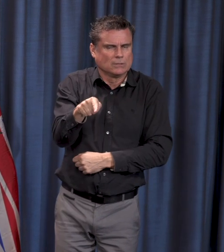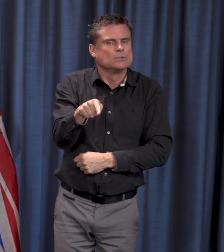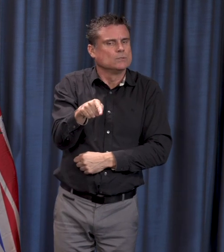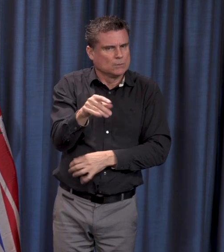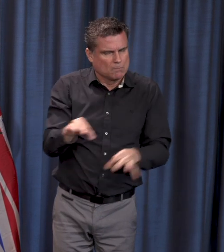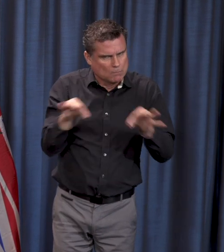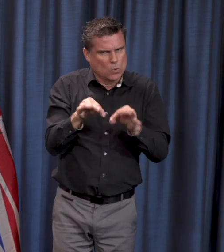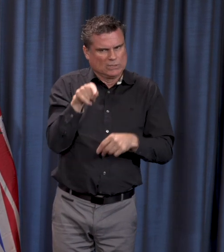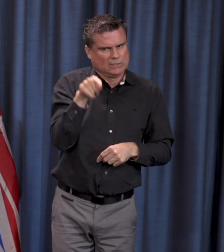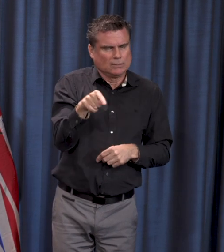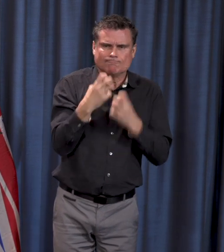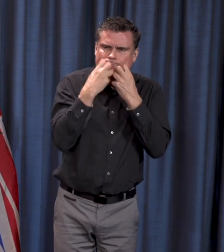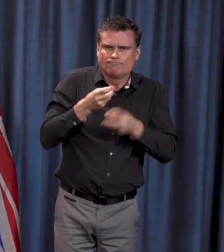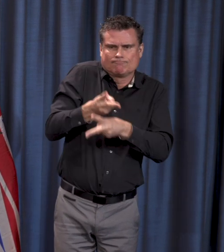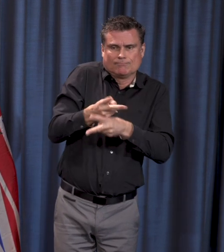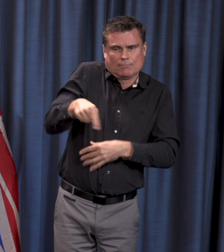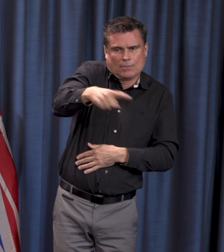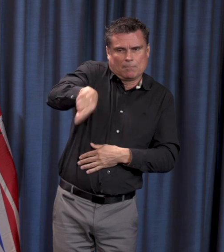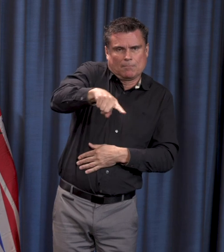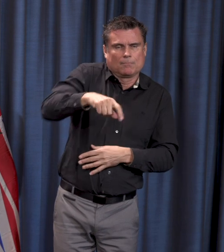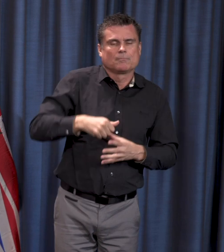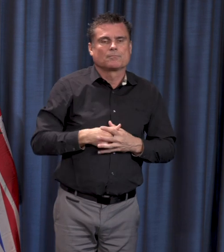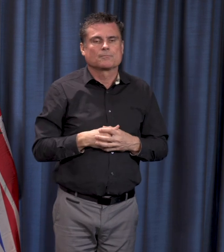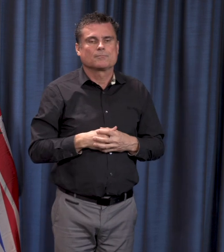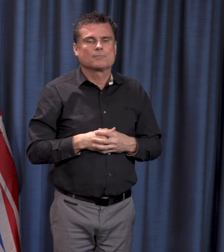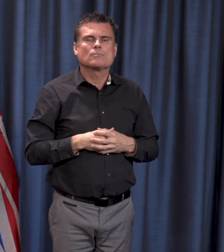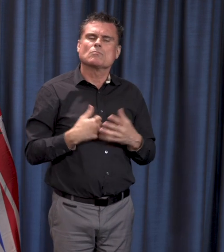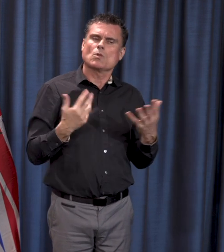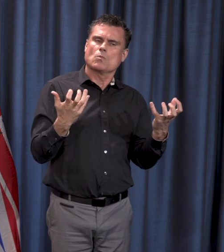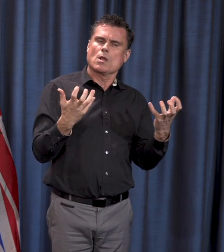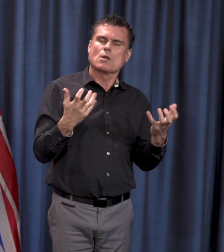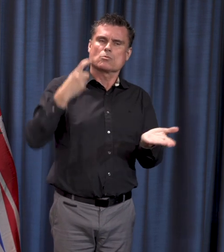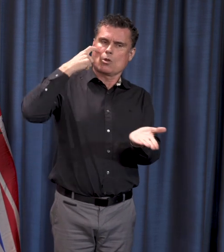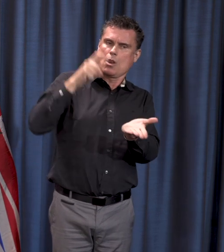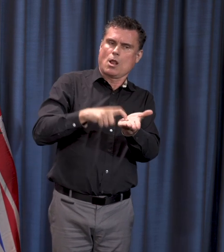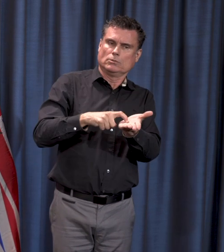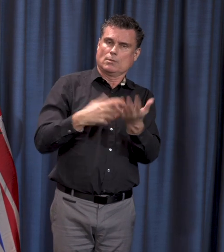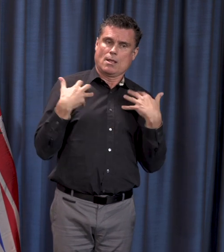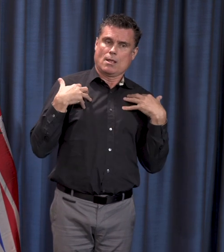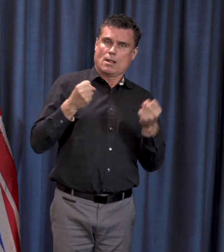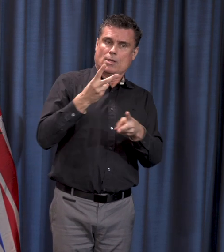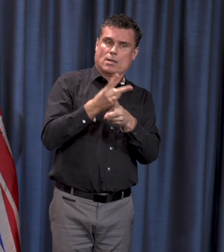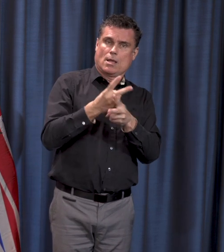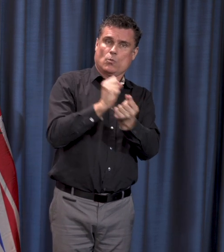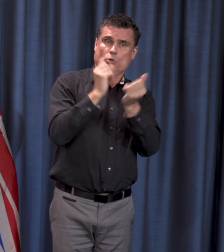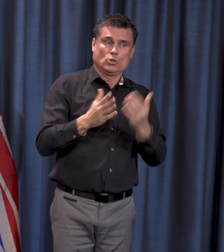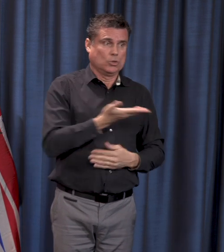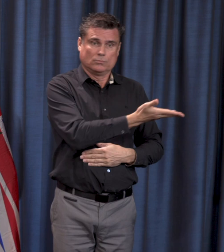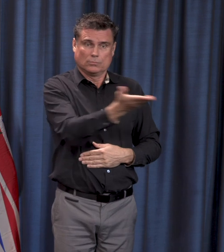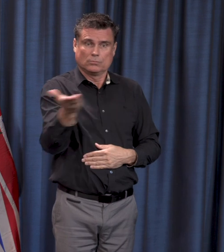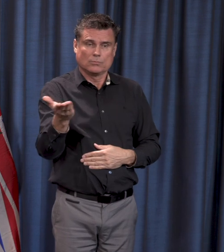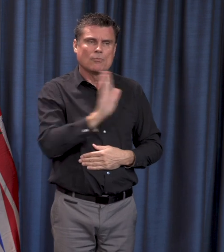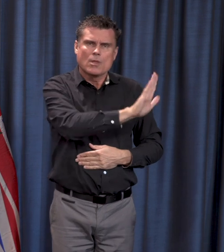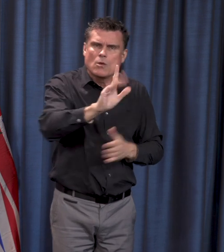want to acknowledge in particular, the role of of our health care workers and those that represent them, the